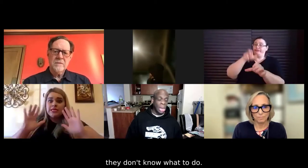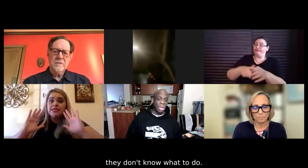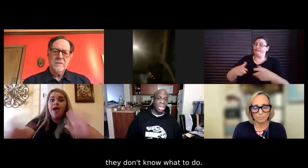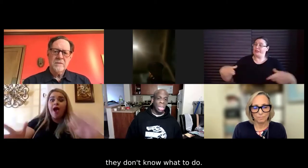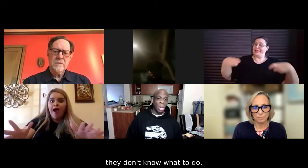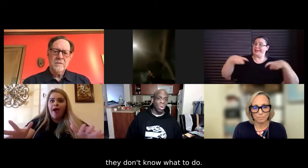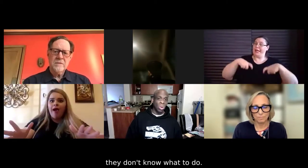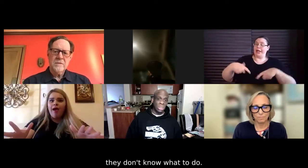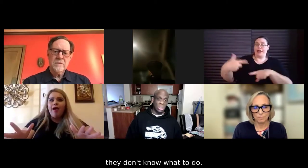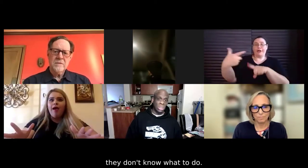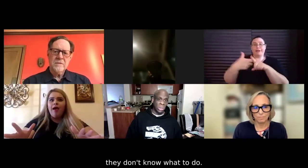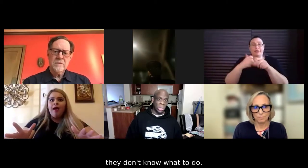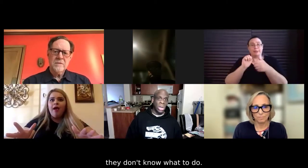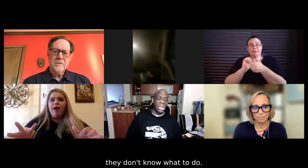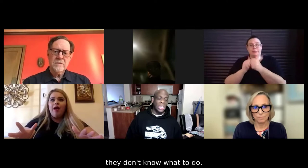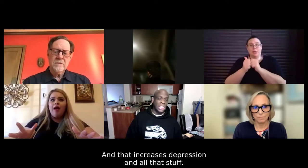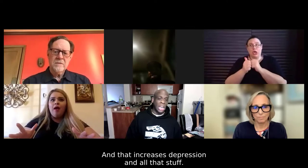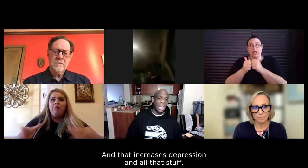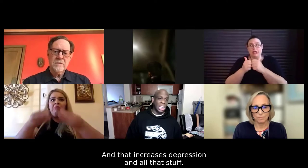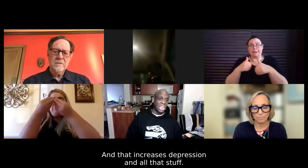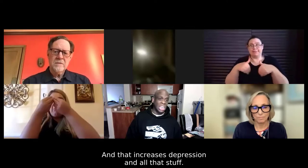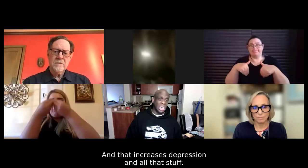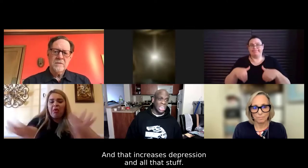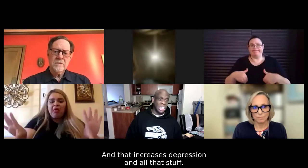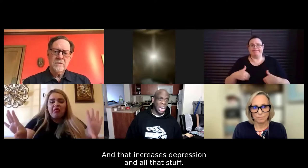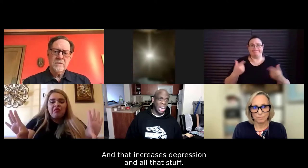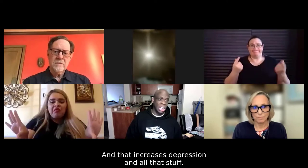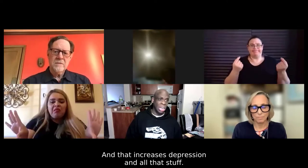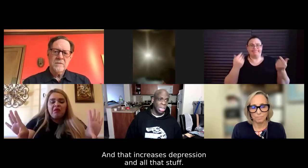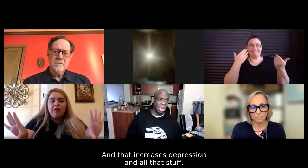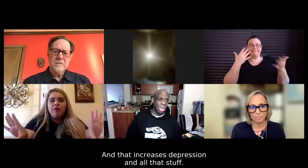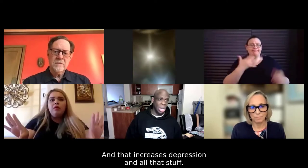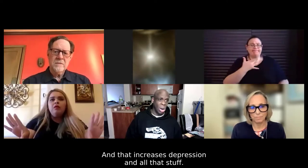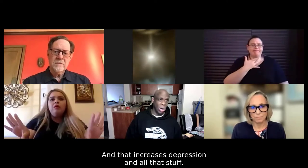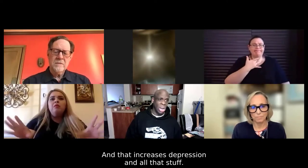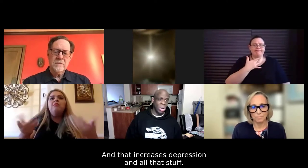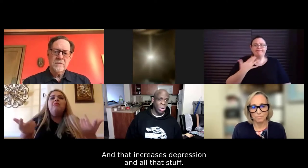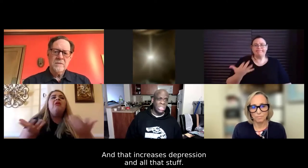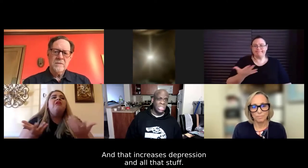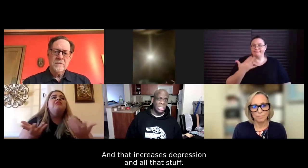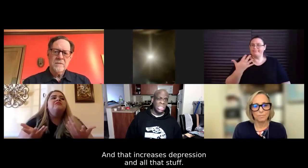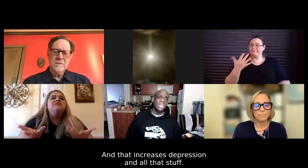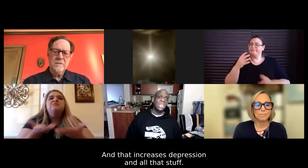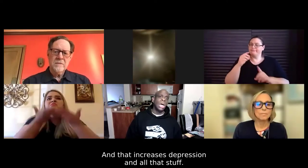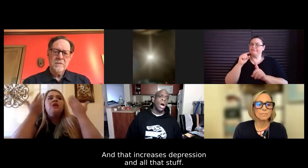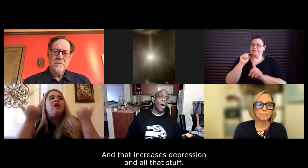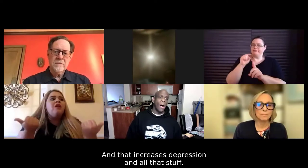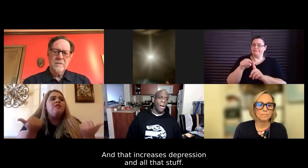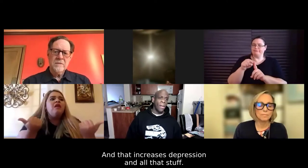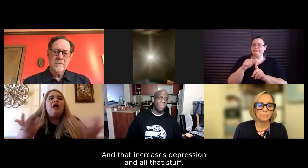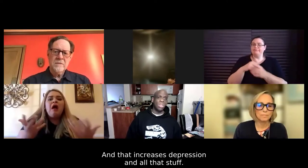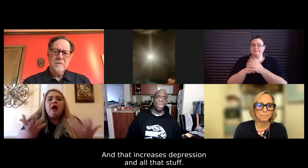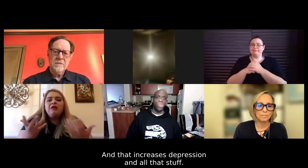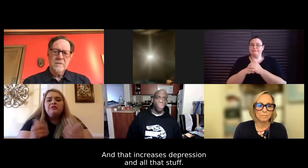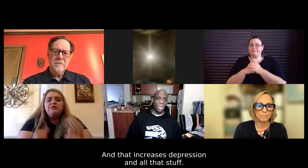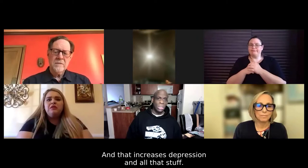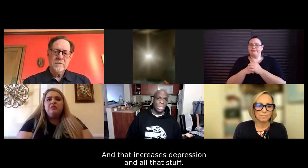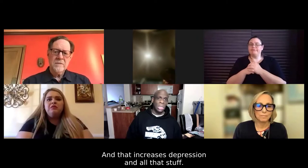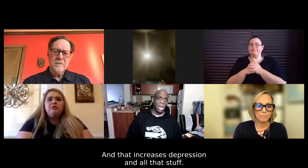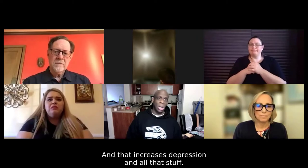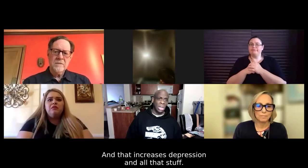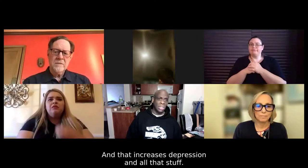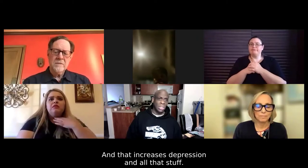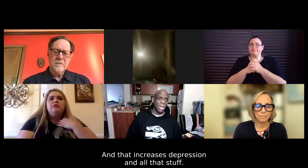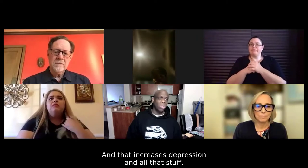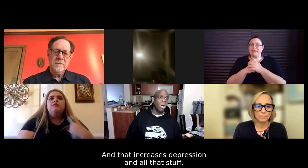don't know what to do. And that, you know, increases depression